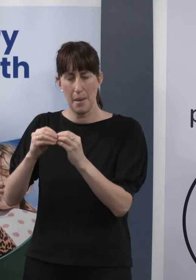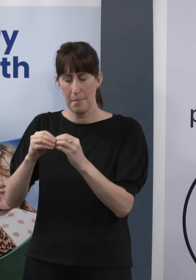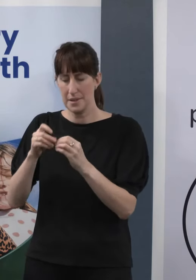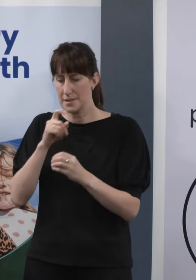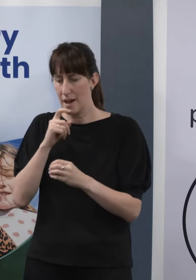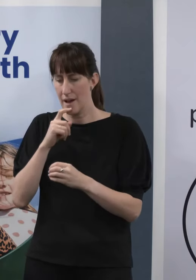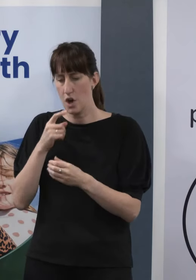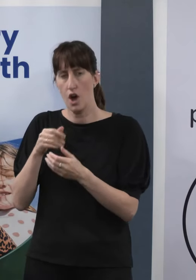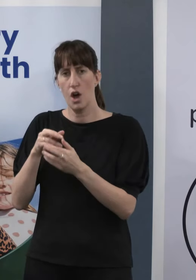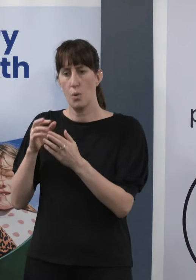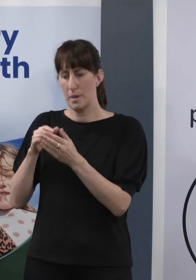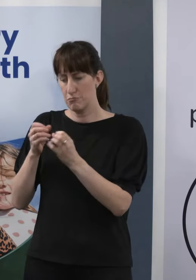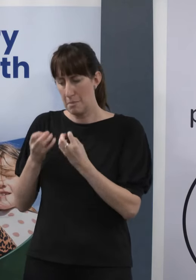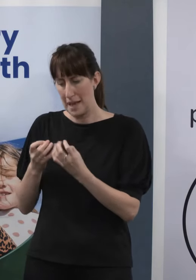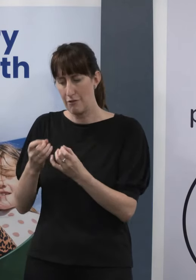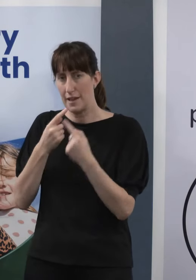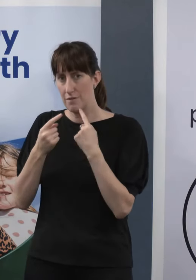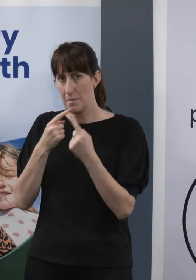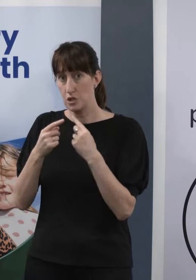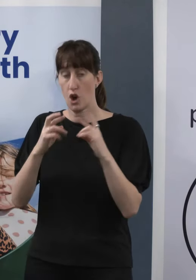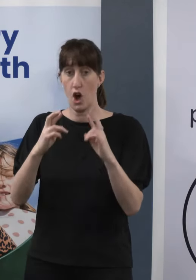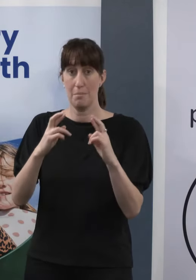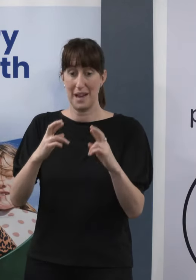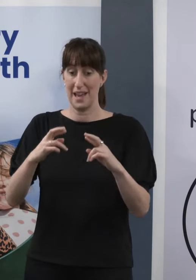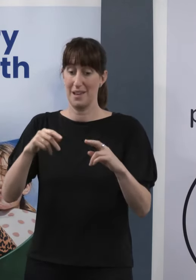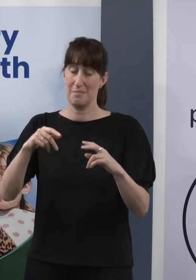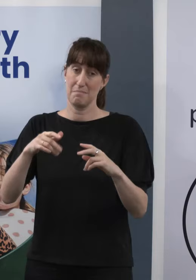hope, as early as Friday this week.